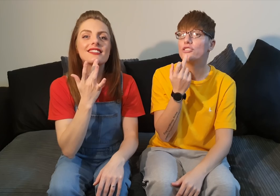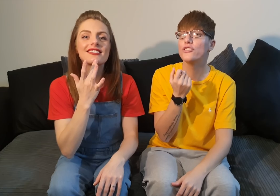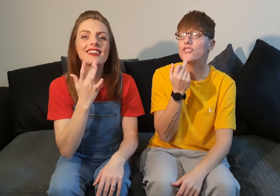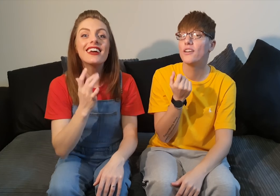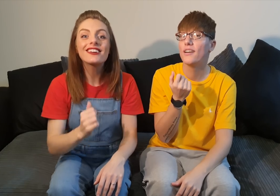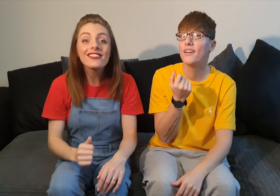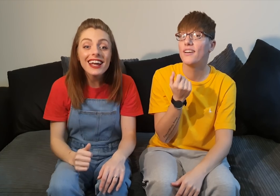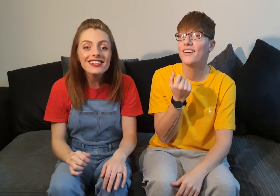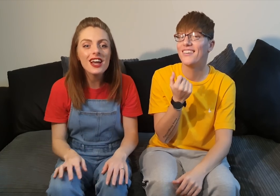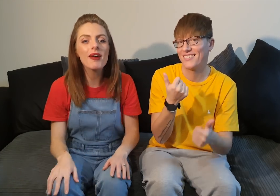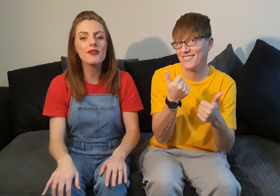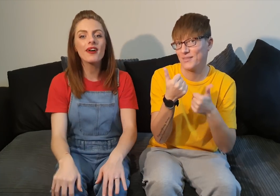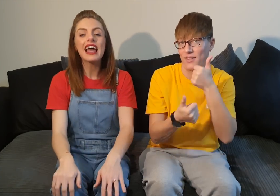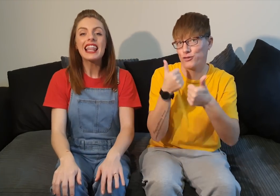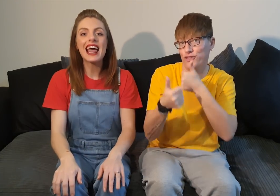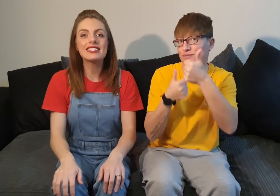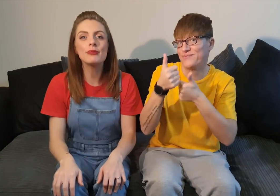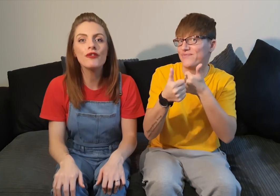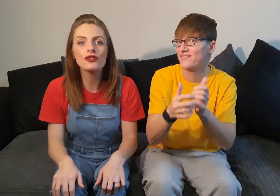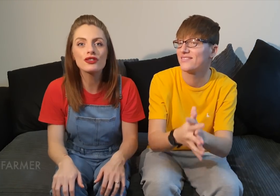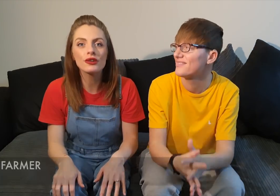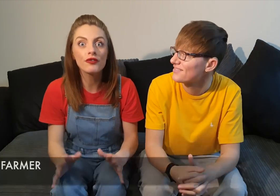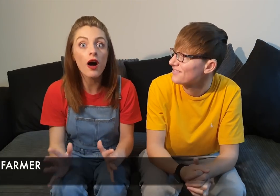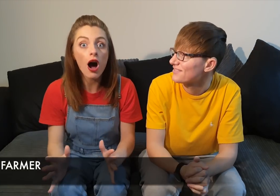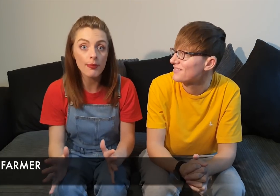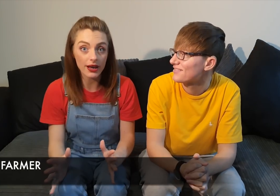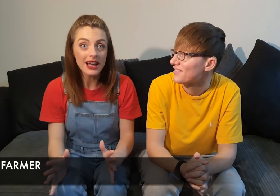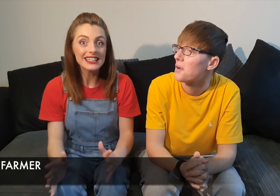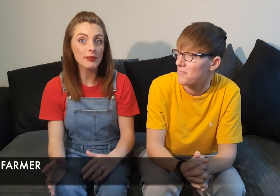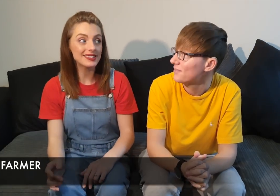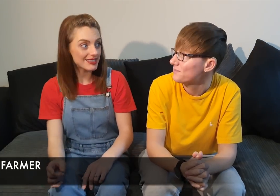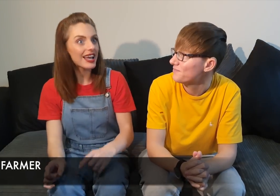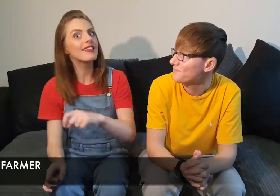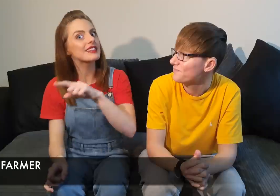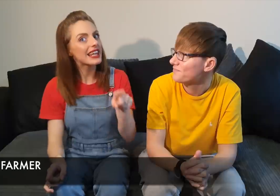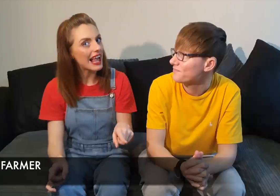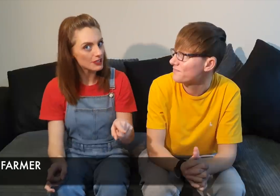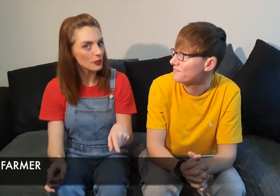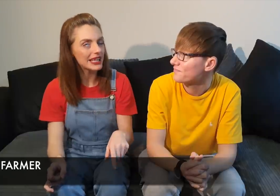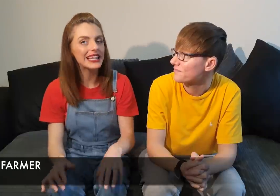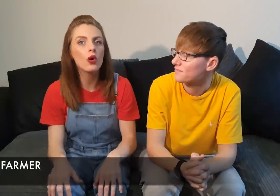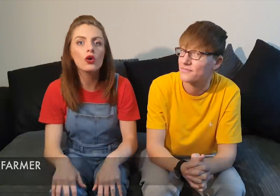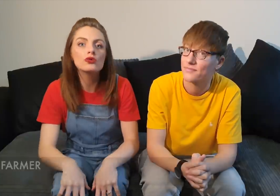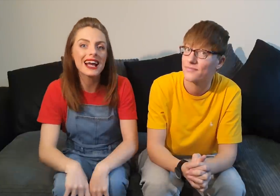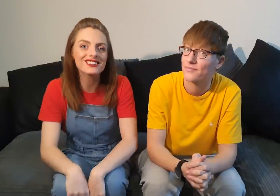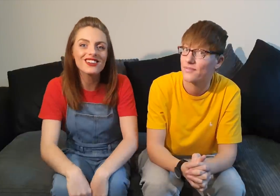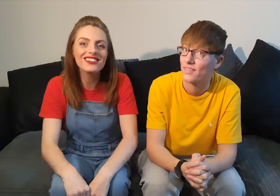great job everyone let's move on to farmer now we did sign this last week in old mcdonald